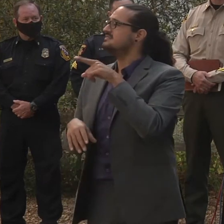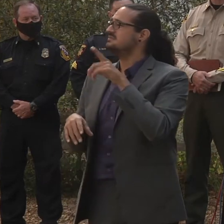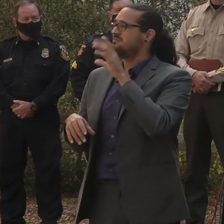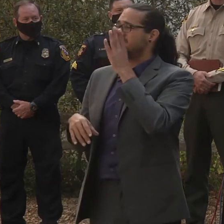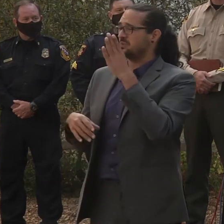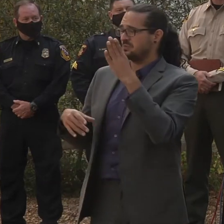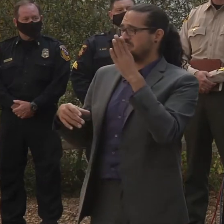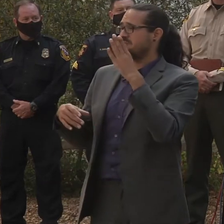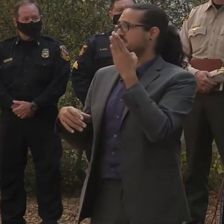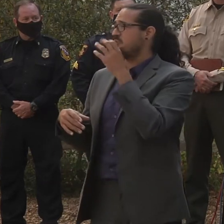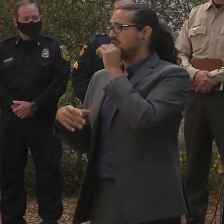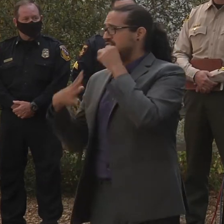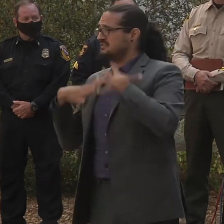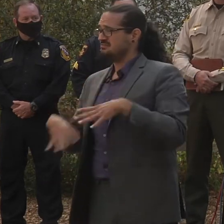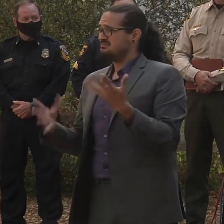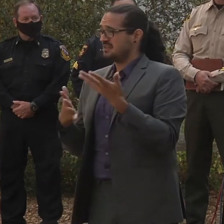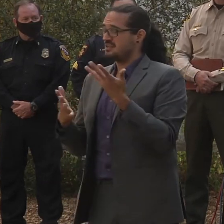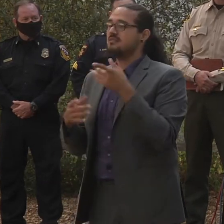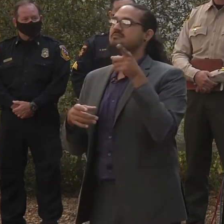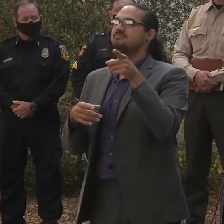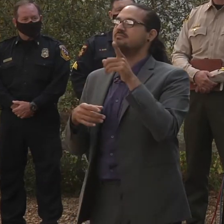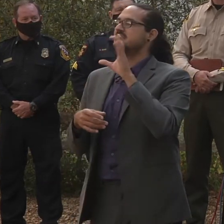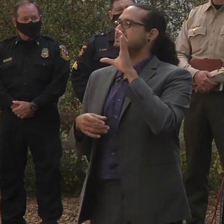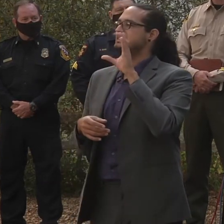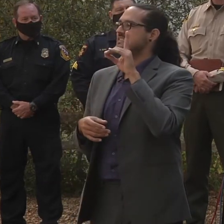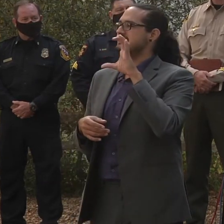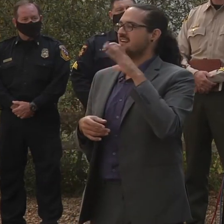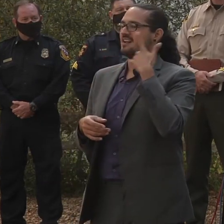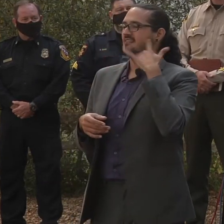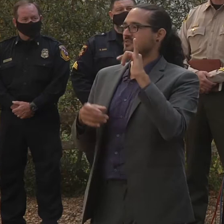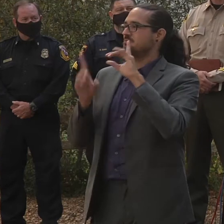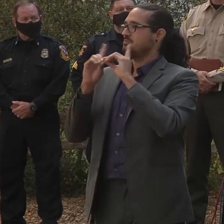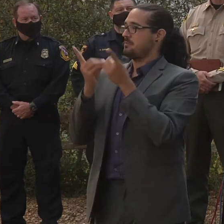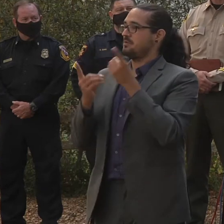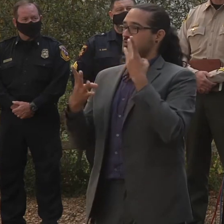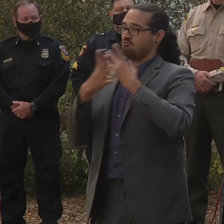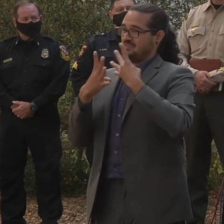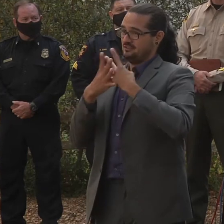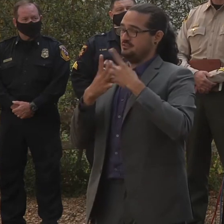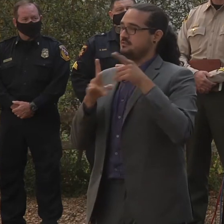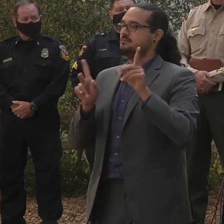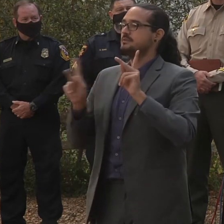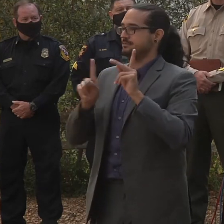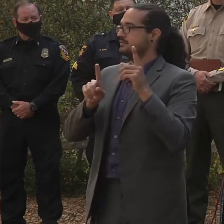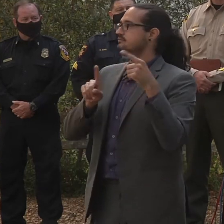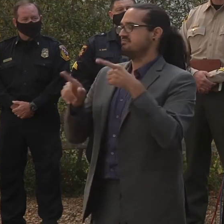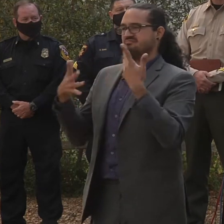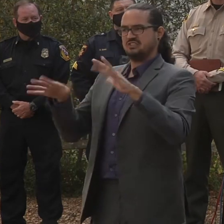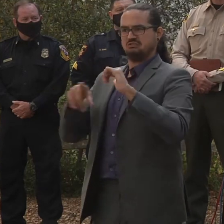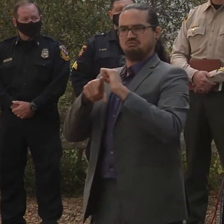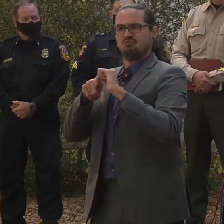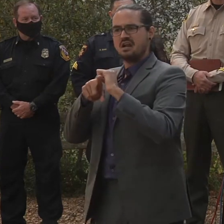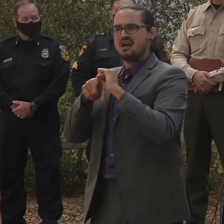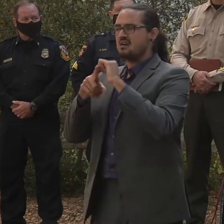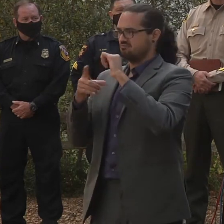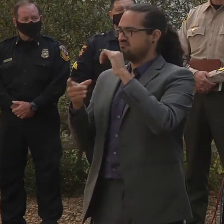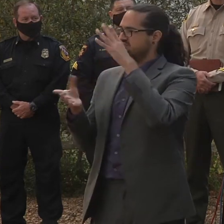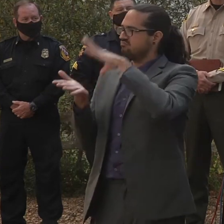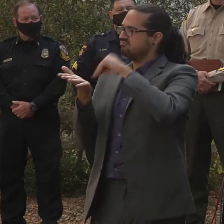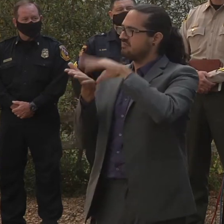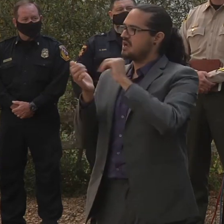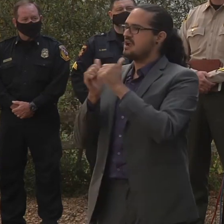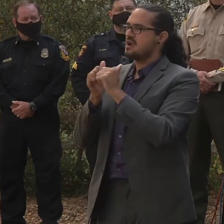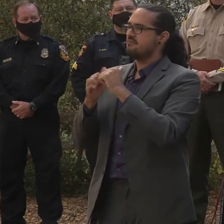Corrections. They, too, have been trained in firefighting. Not that many people know that,